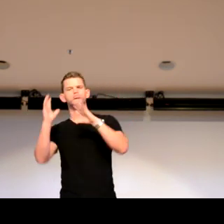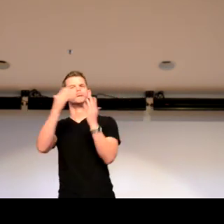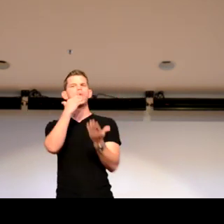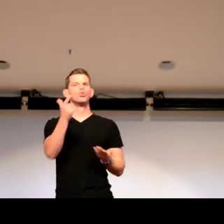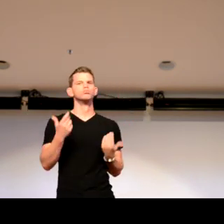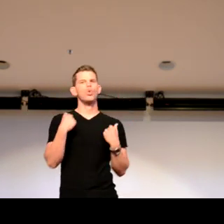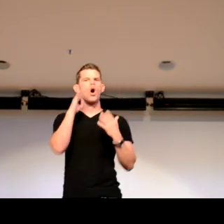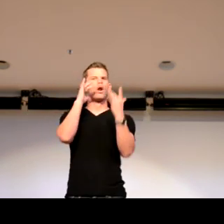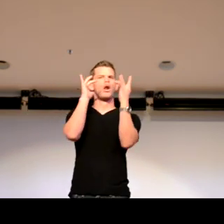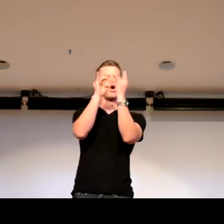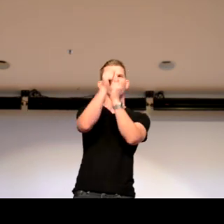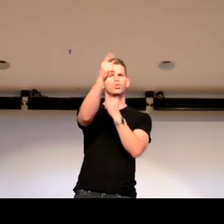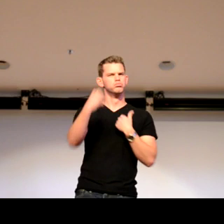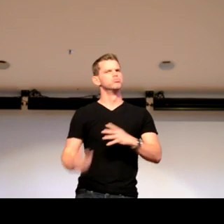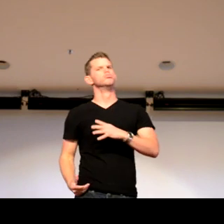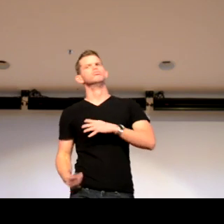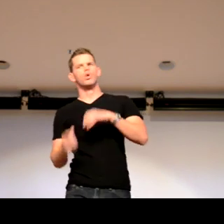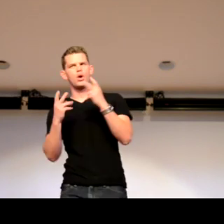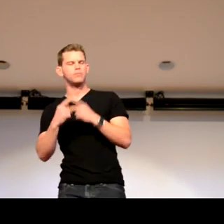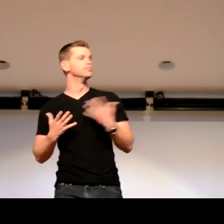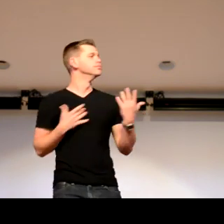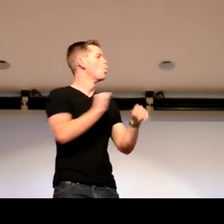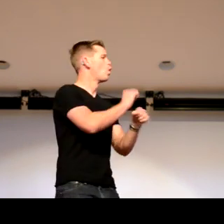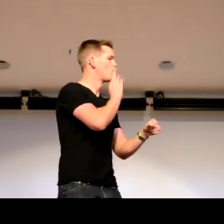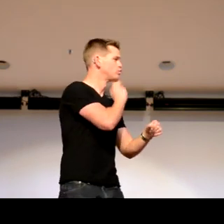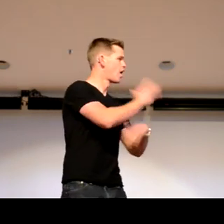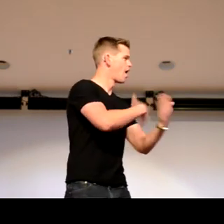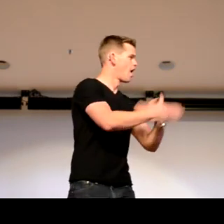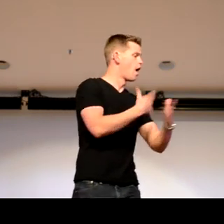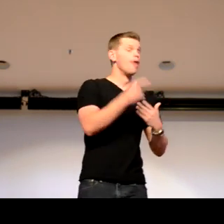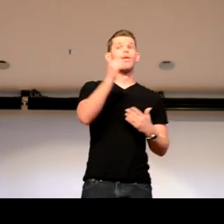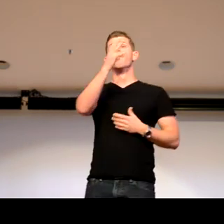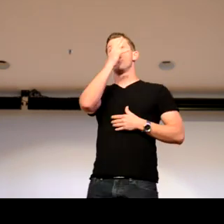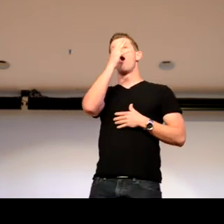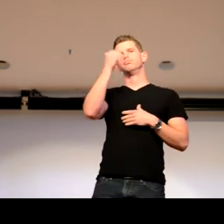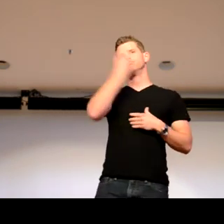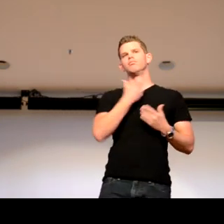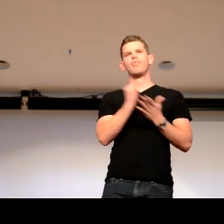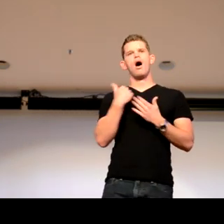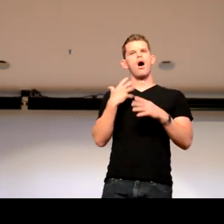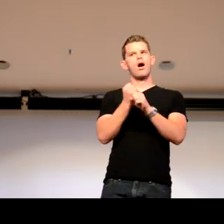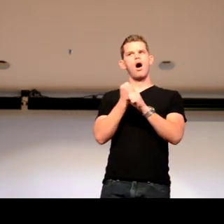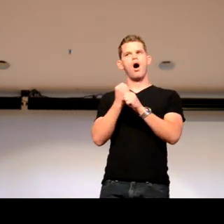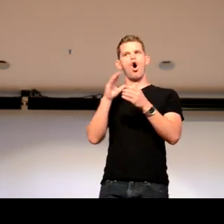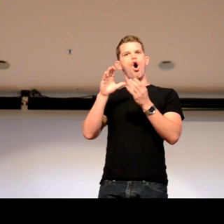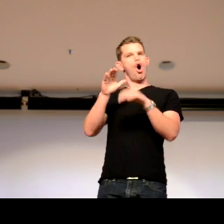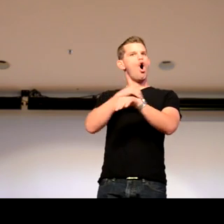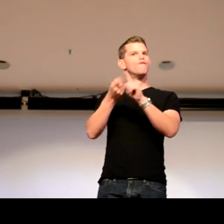And I said, so? They said, thank you. I'll keep in contact with you. And I said, okay. So I work at the restaurant and everything, and my mom told me that I got